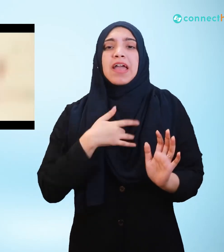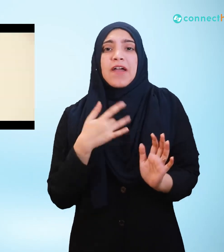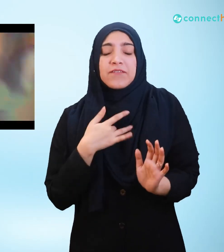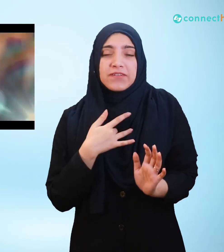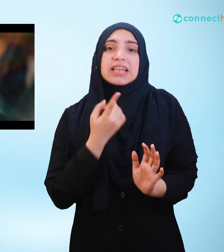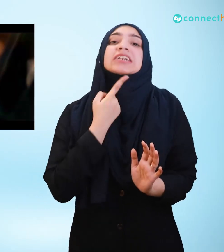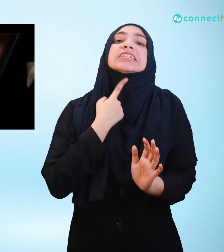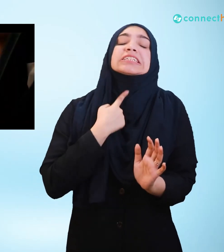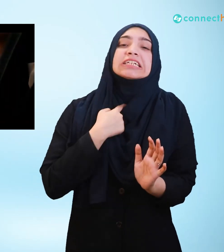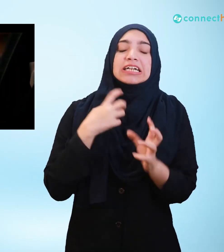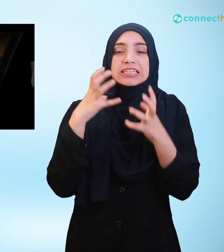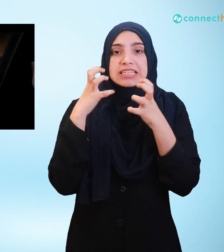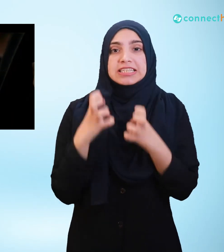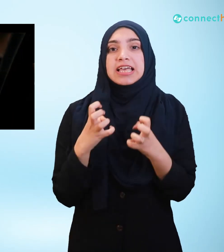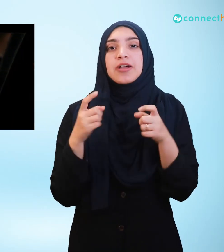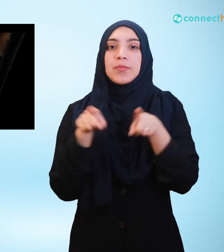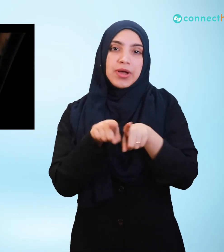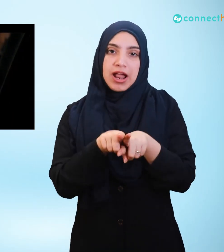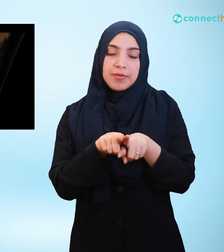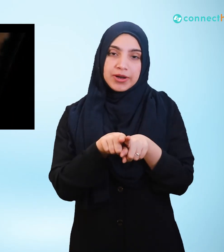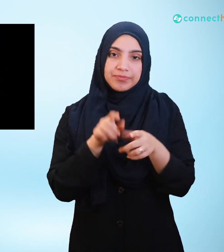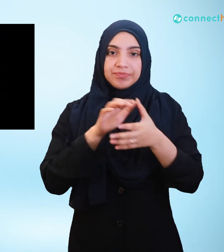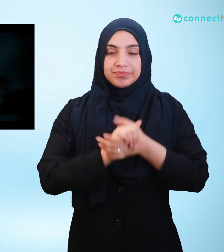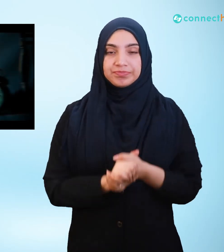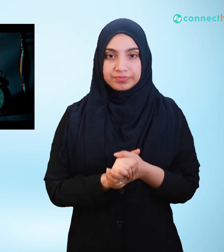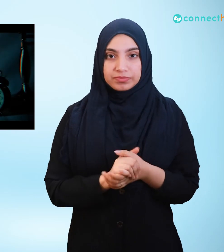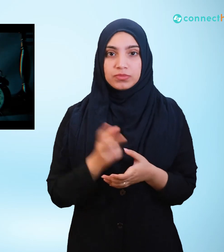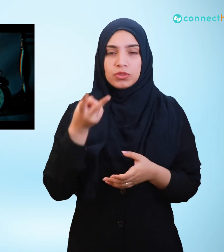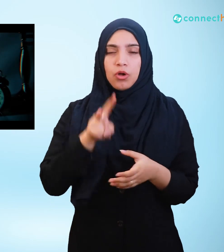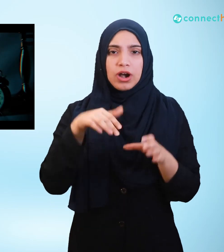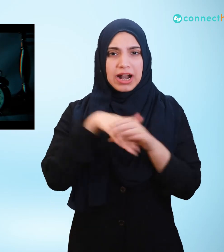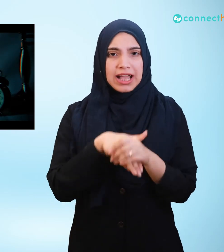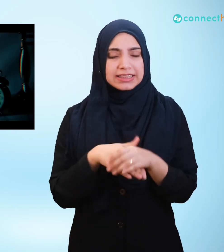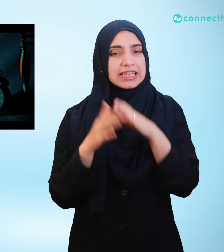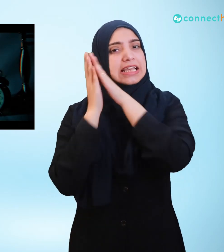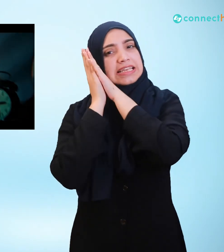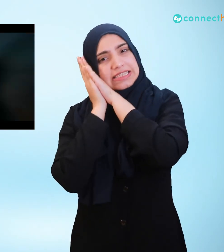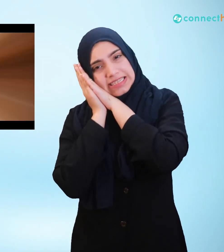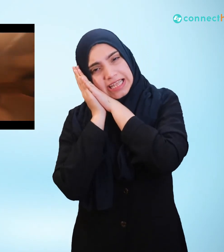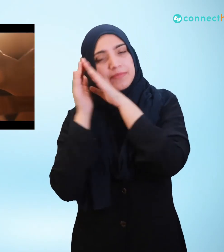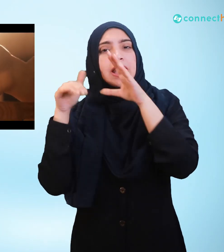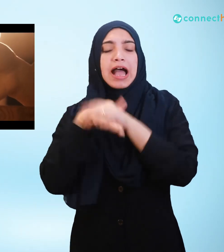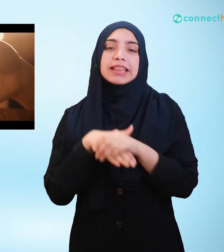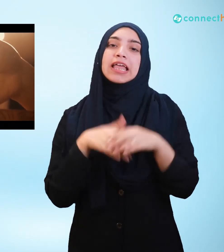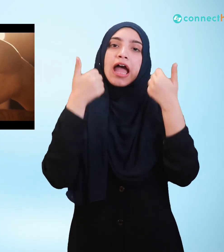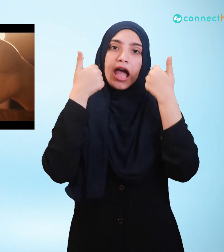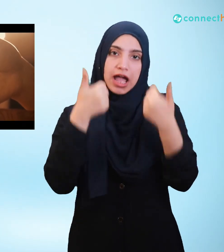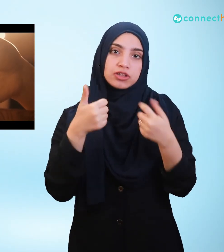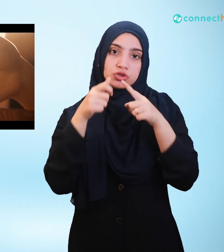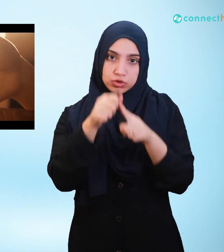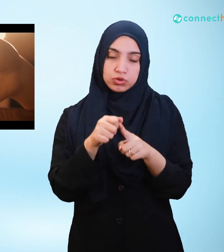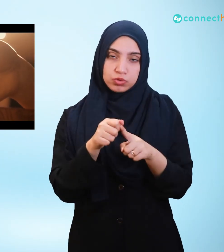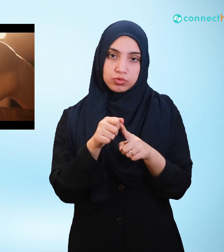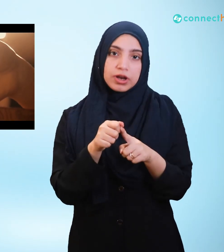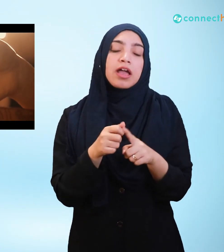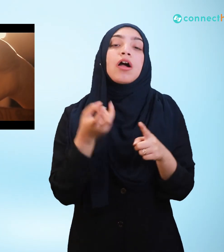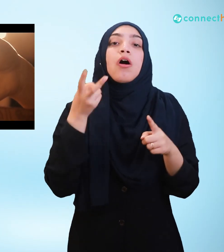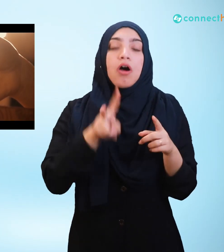know Ramadan is a very busy time. So most of us tend to cut back on sleeping hours to make more time for good deeds which is amazing.